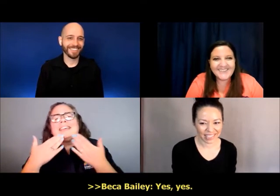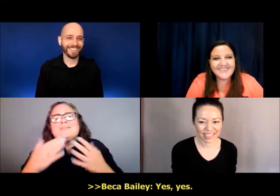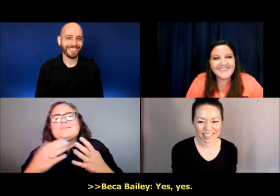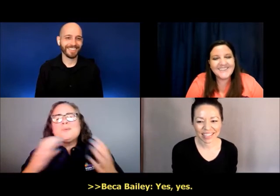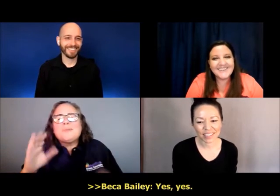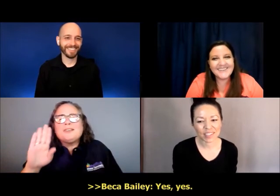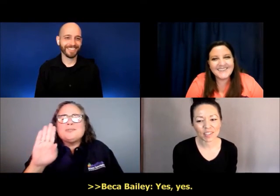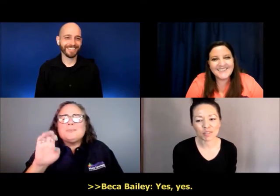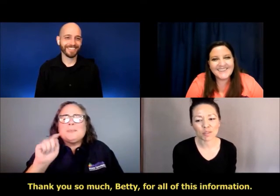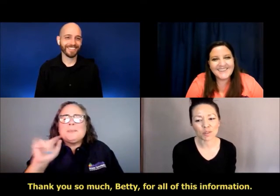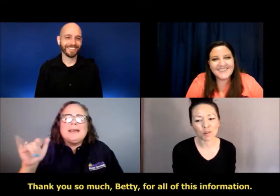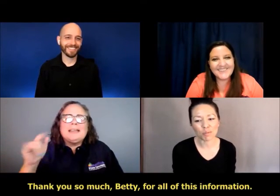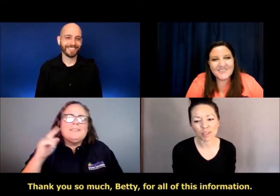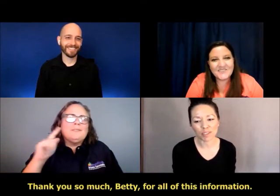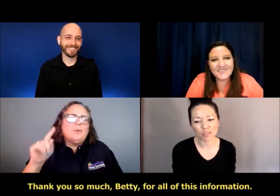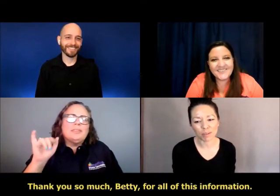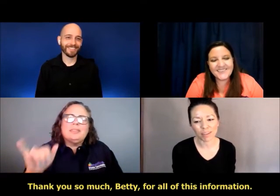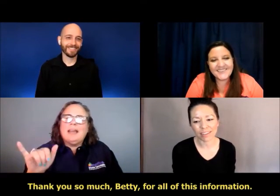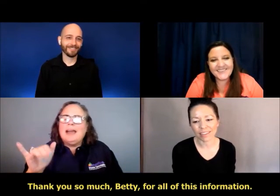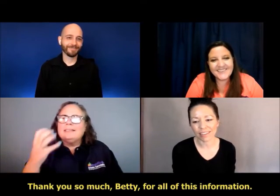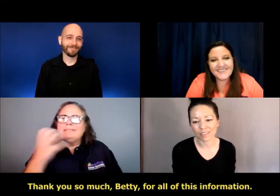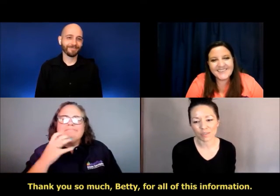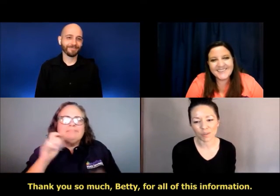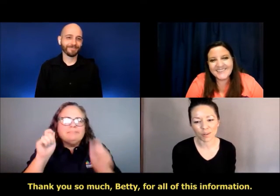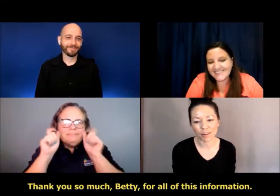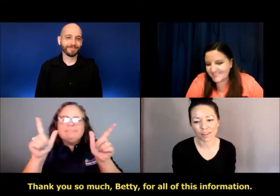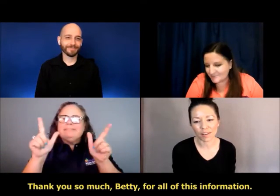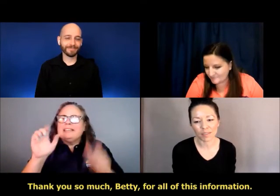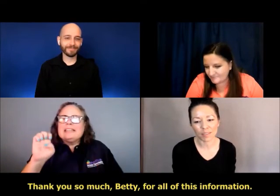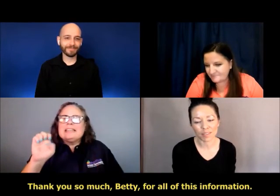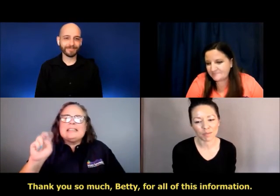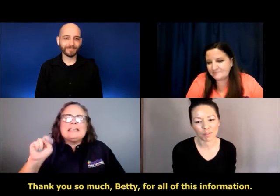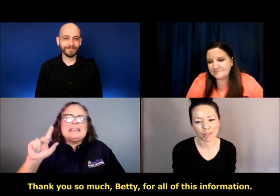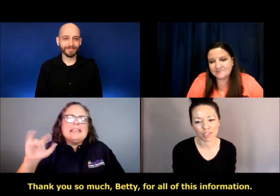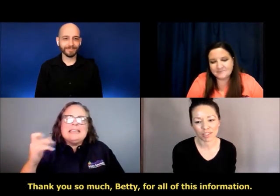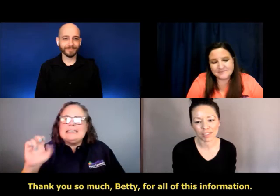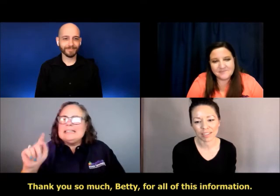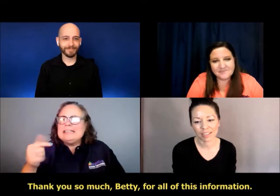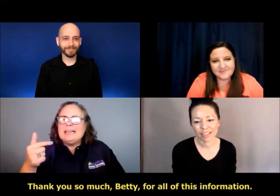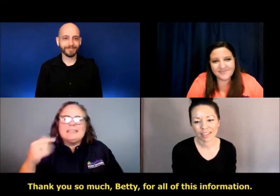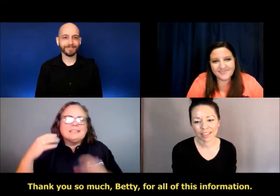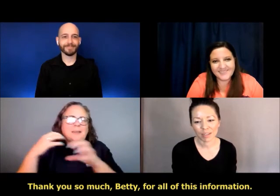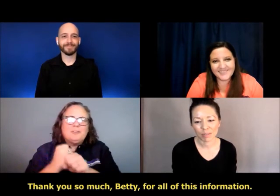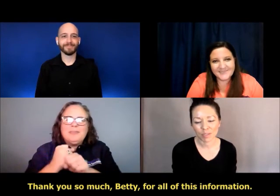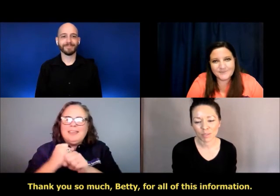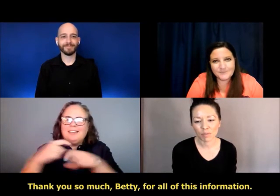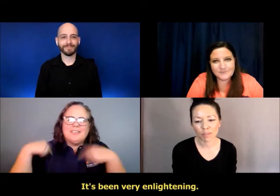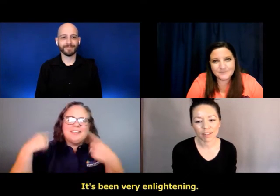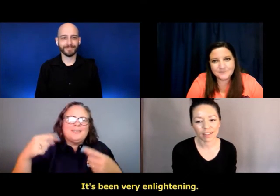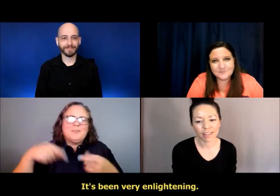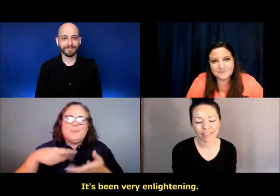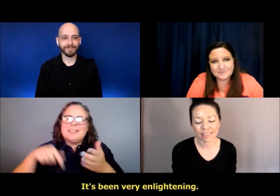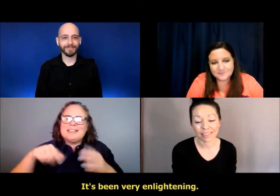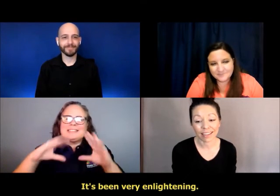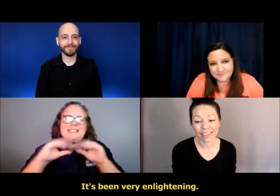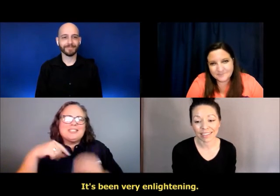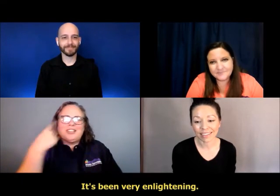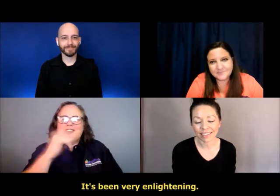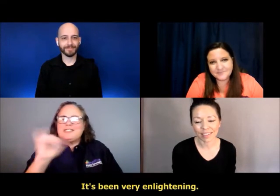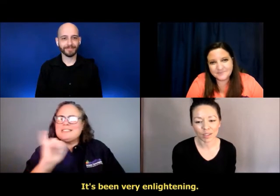Yes. Yes. Thank you so much, Betty, for all of this information. Um, it's been very